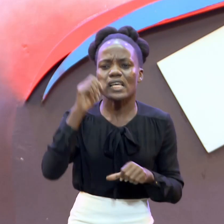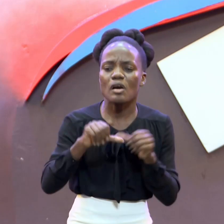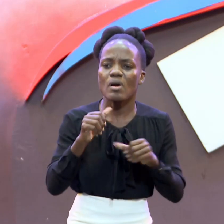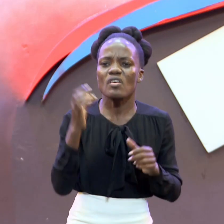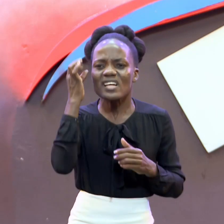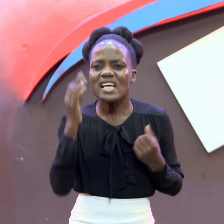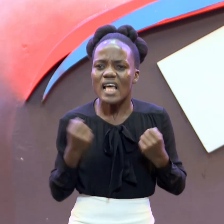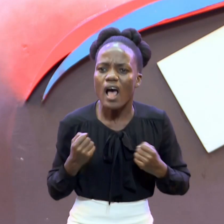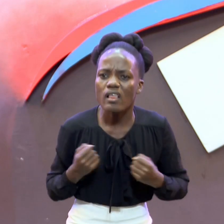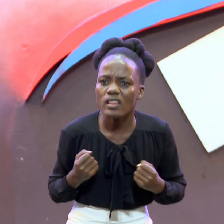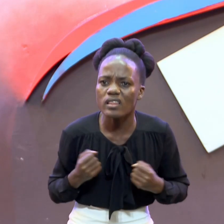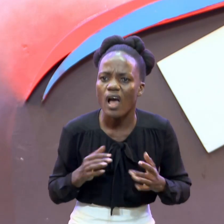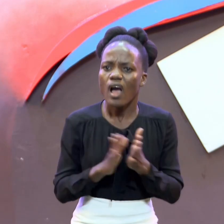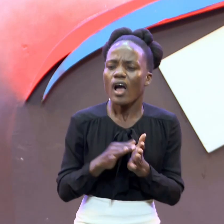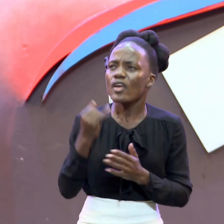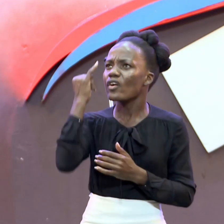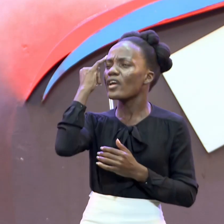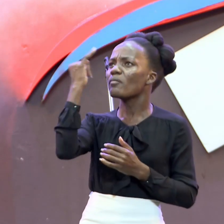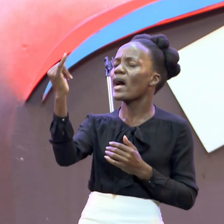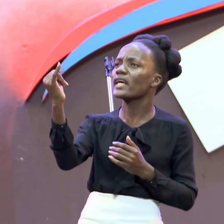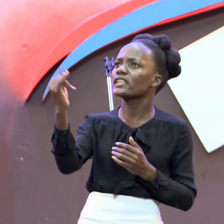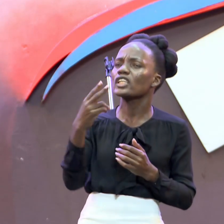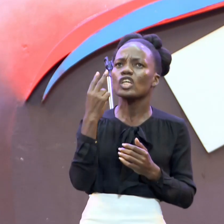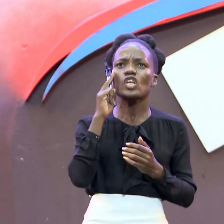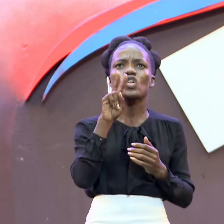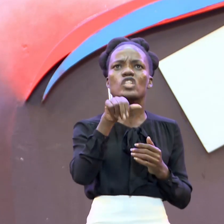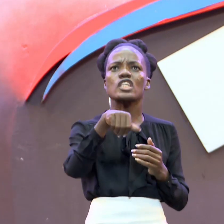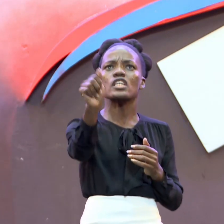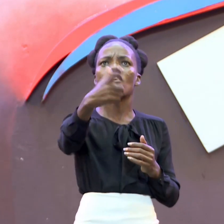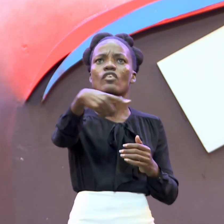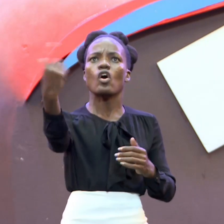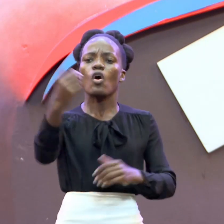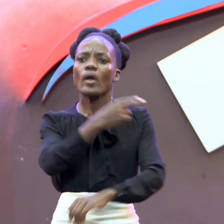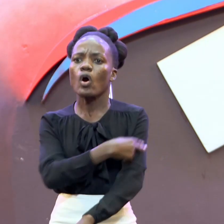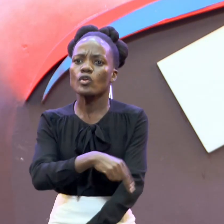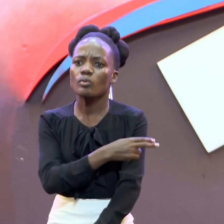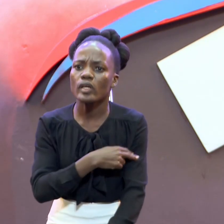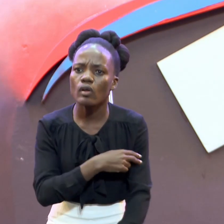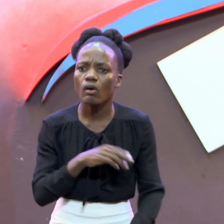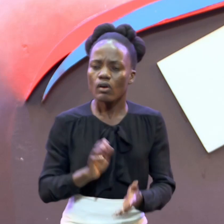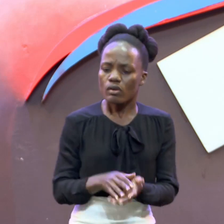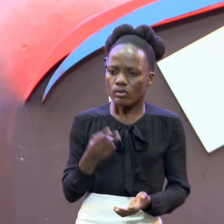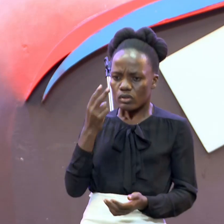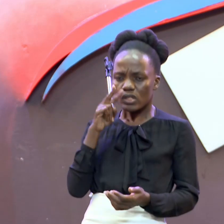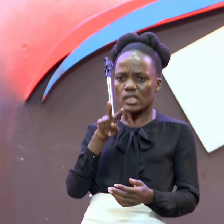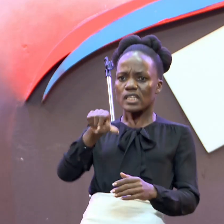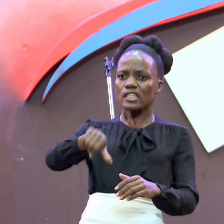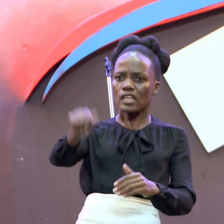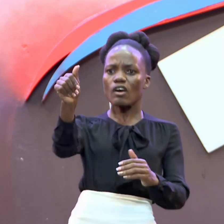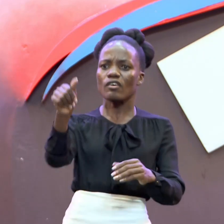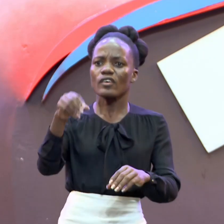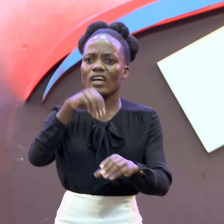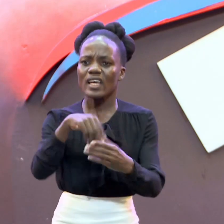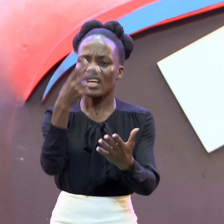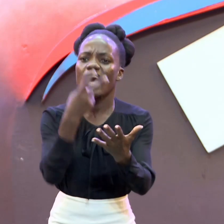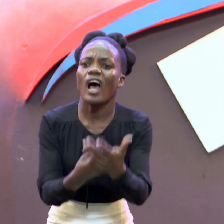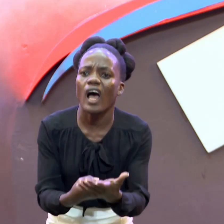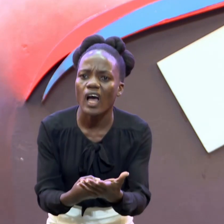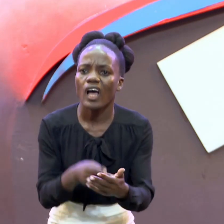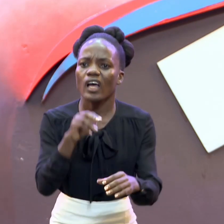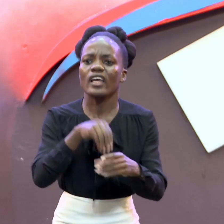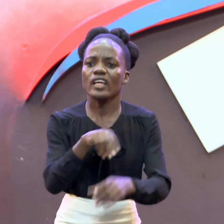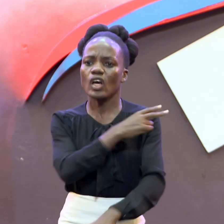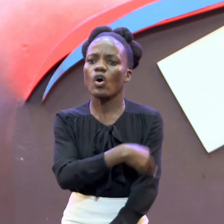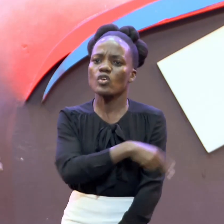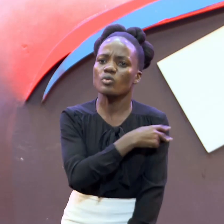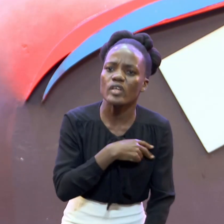Think See Yourself Going To The Hospital You See Yourself Die On That Sick Bed You Will See Yourself Being Carried From